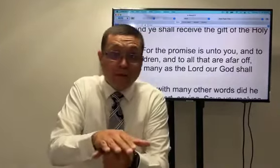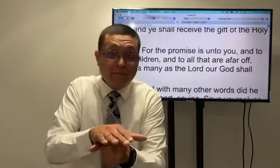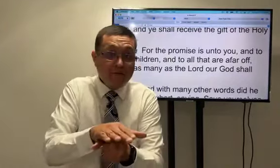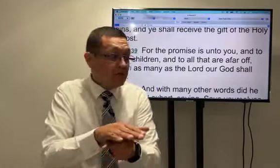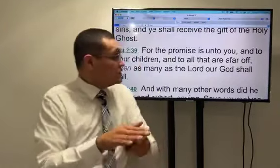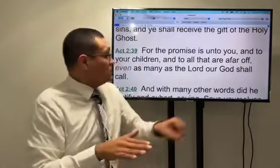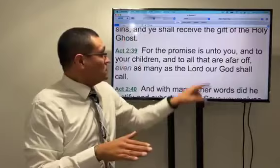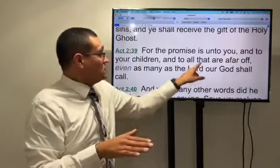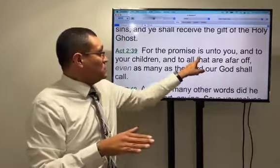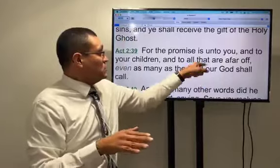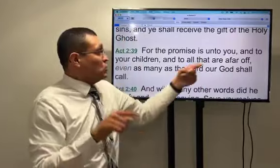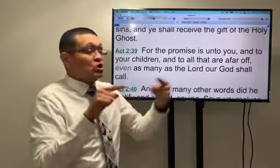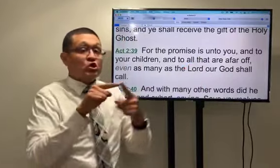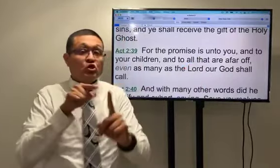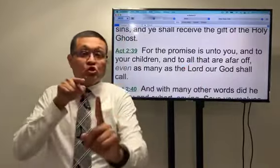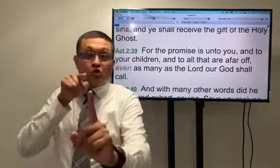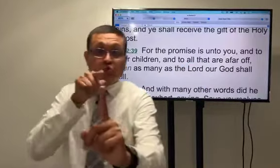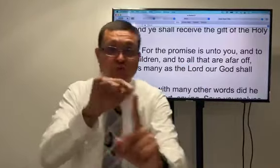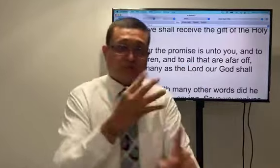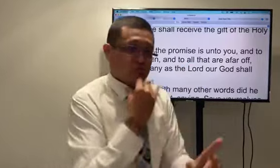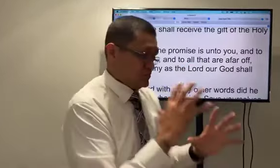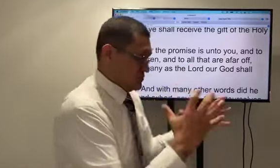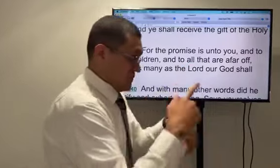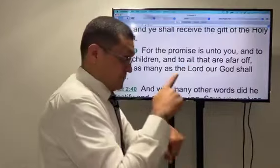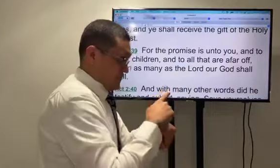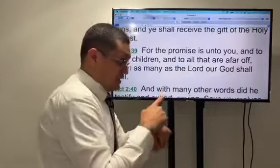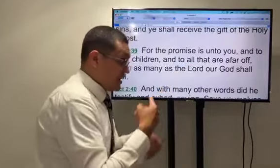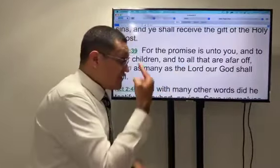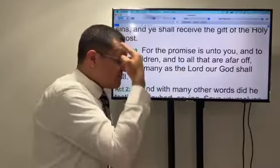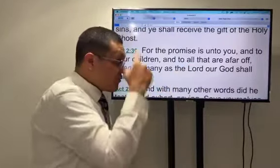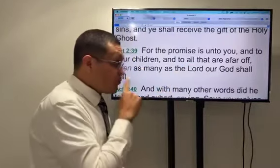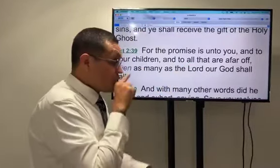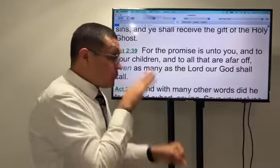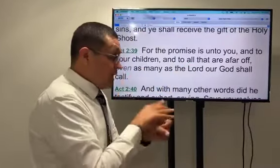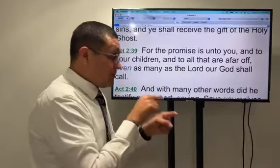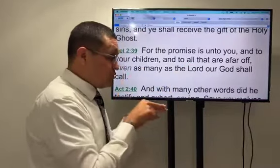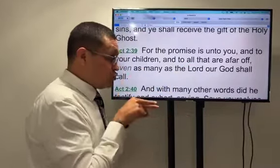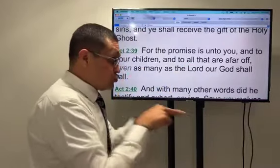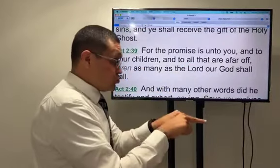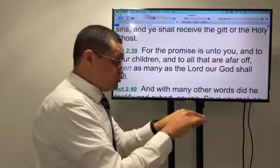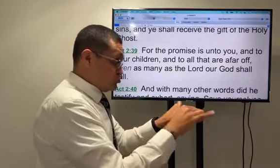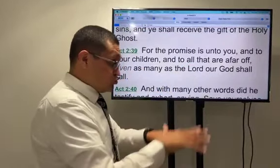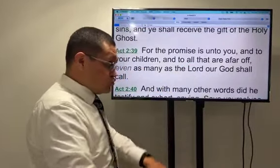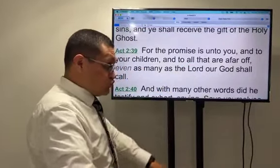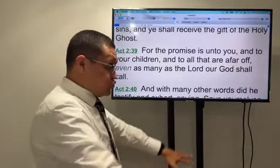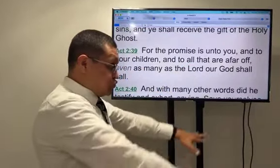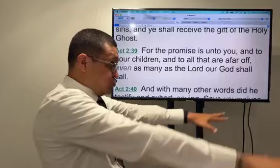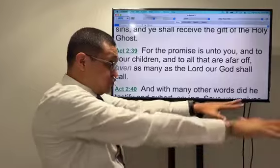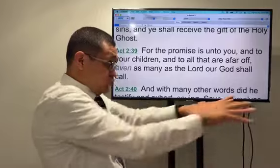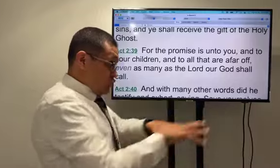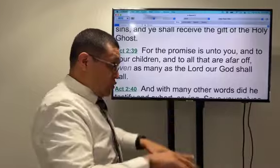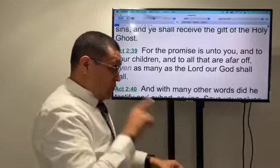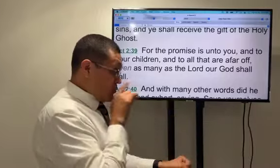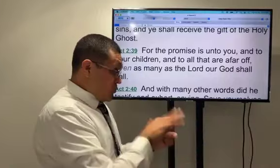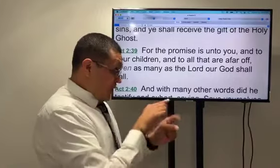it says for the promise is unto you now Peter is preaching to the group he says it's for you